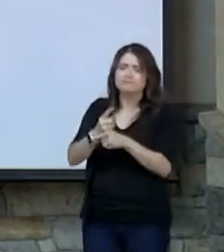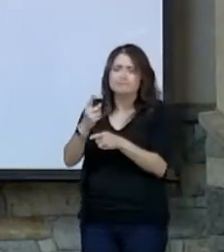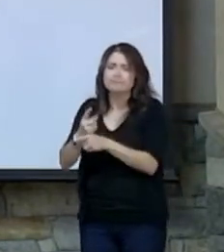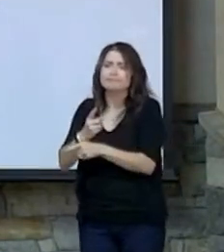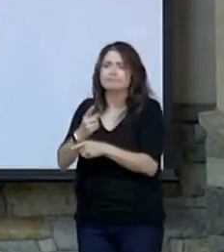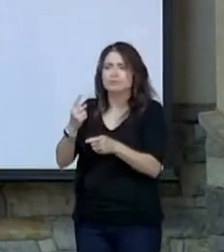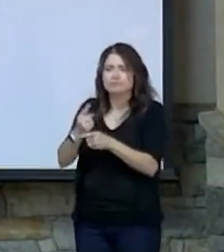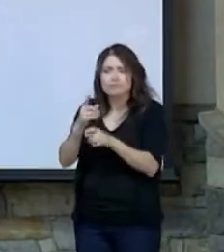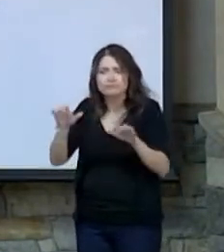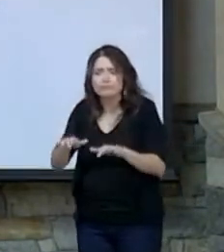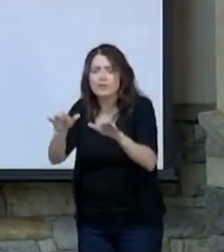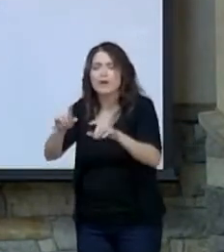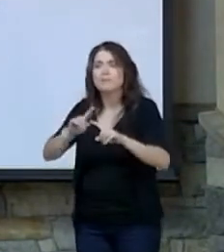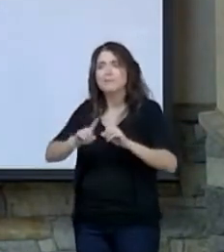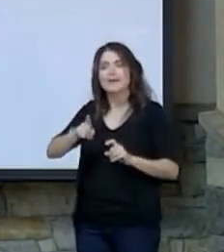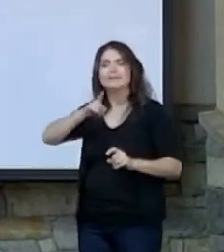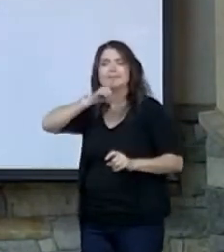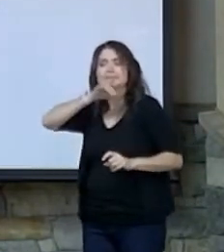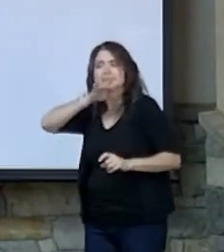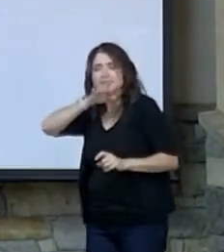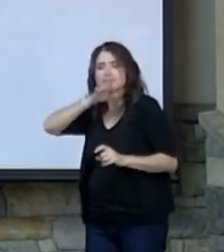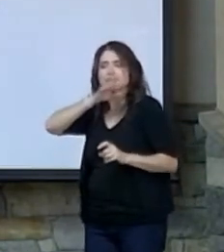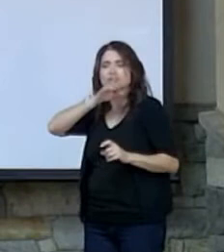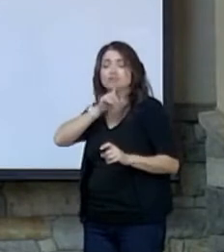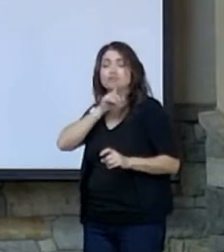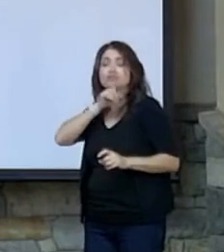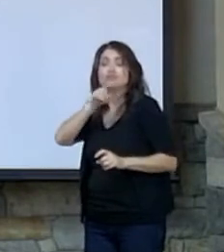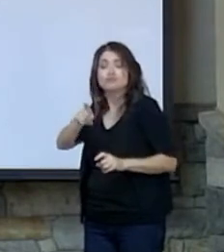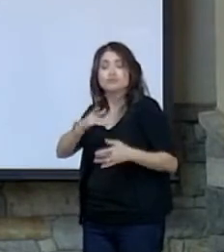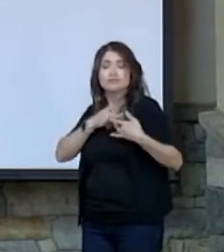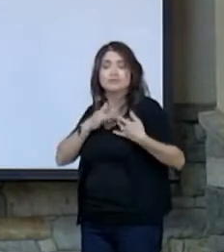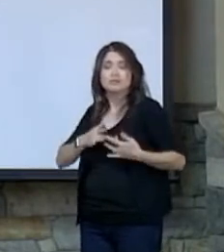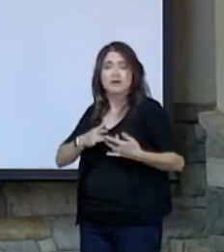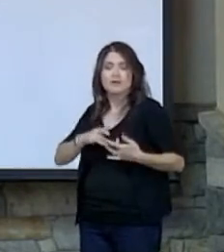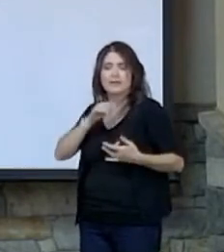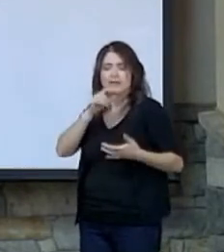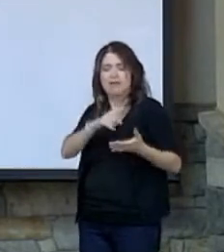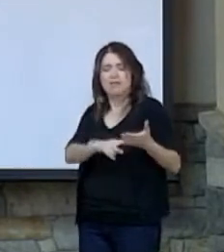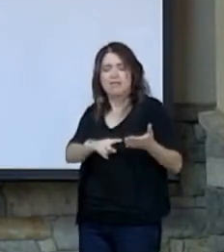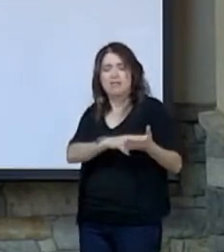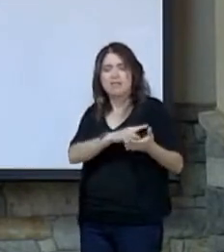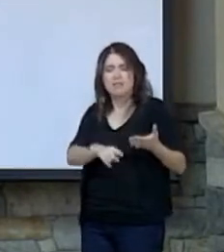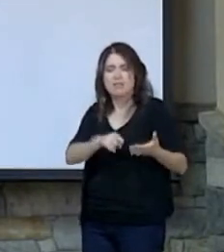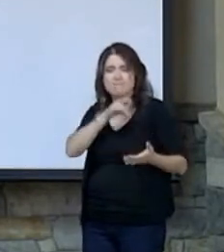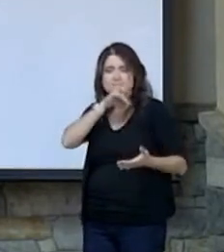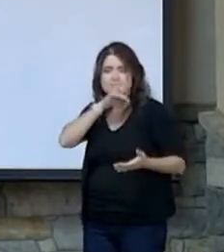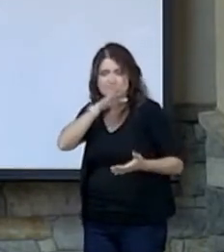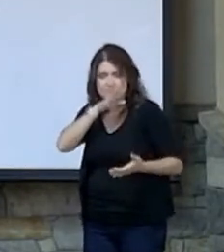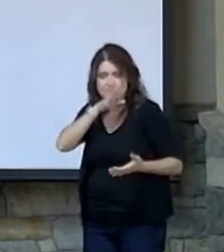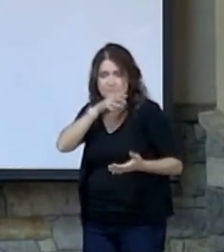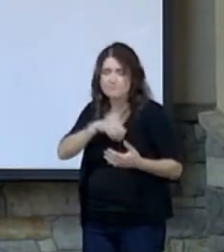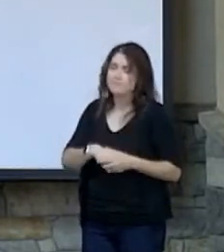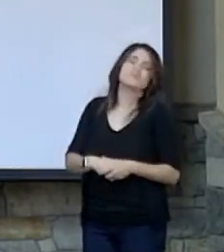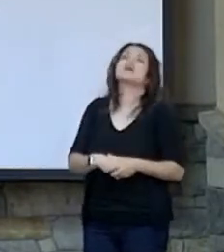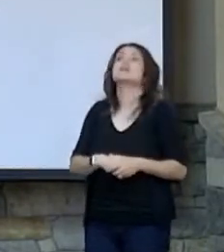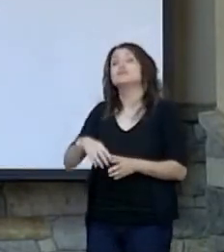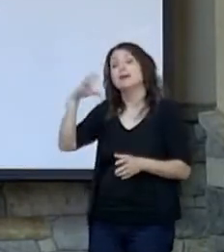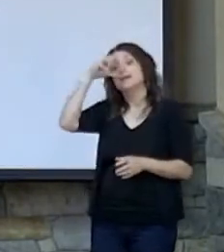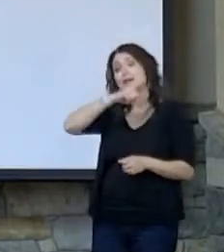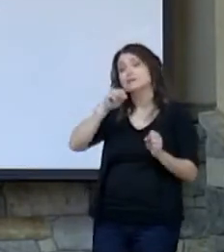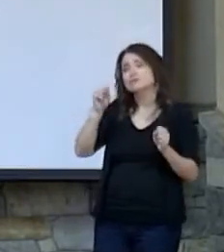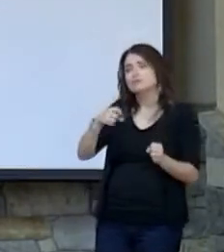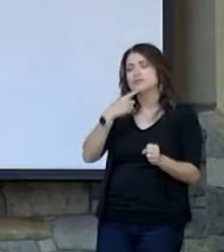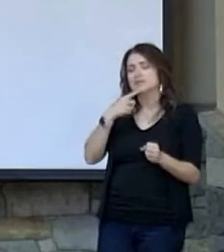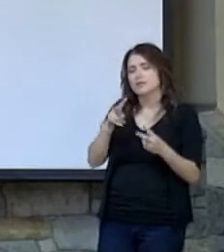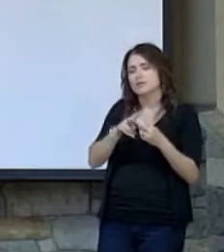but he speaks the truth in his heart and does not slander with his tongue. I guess you could say there's two